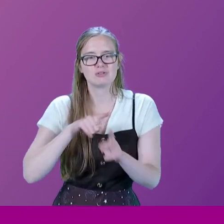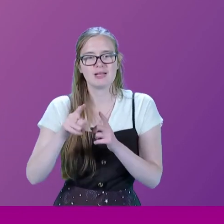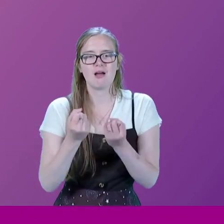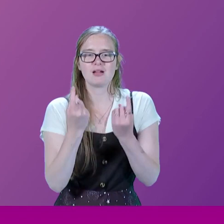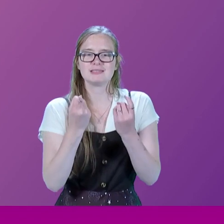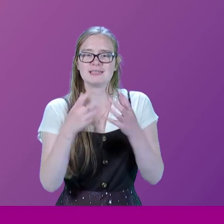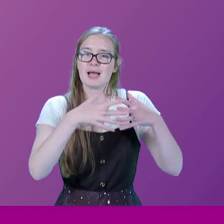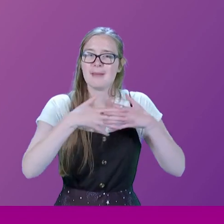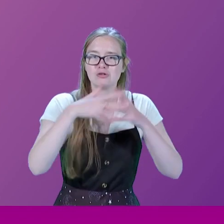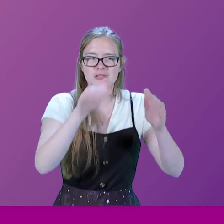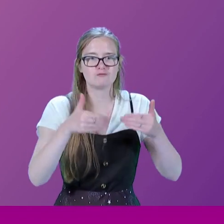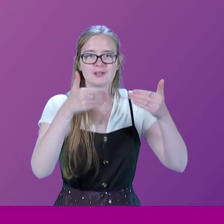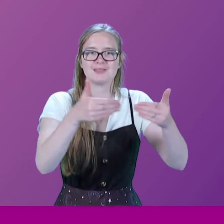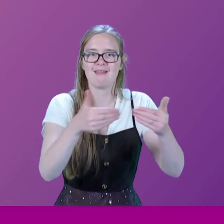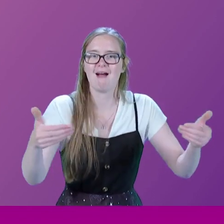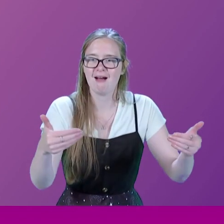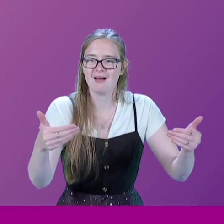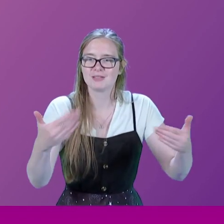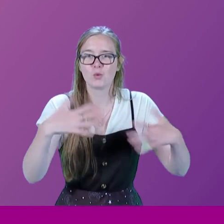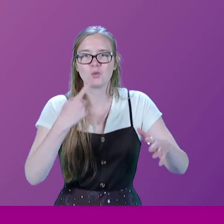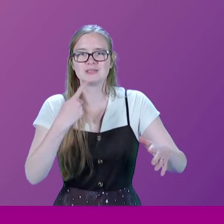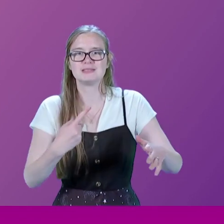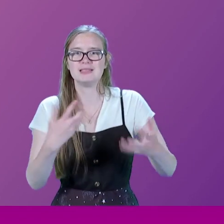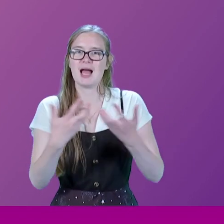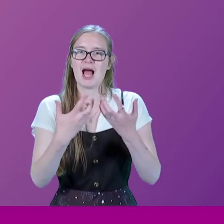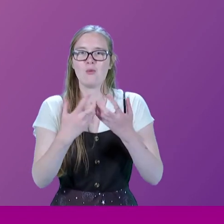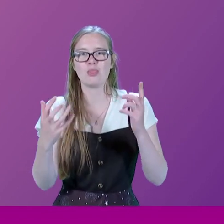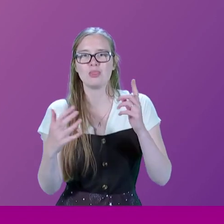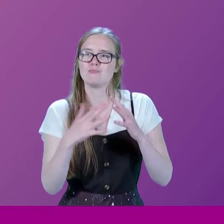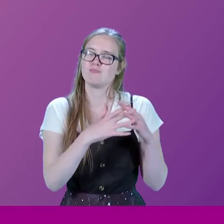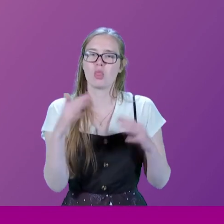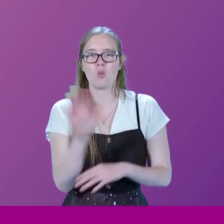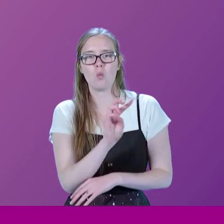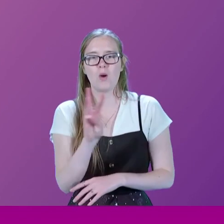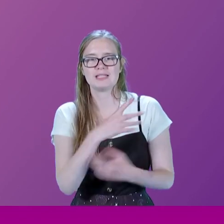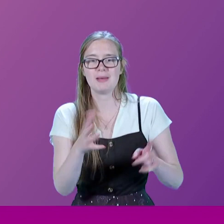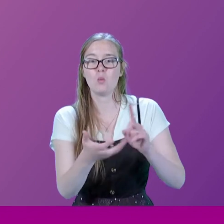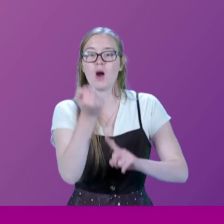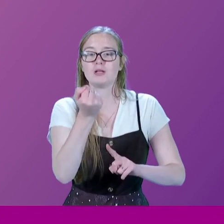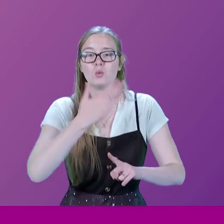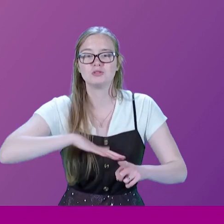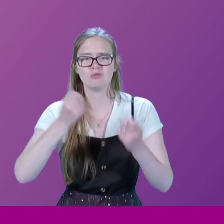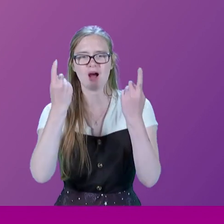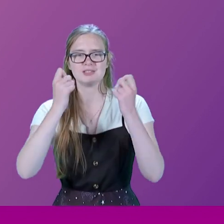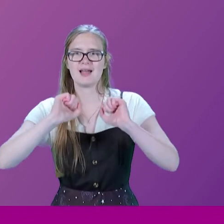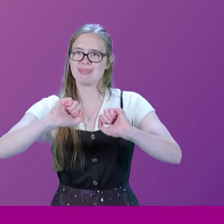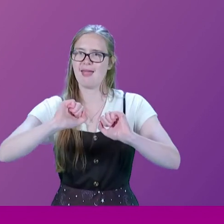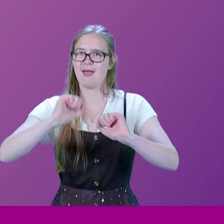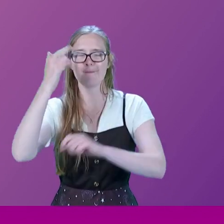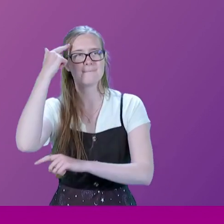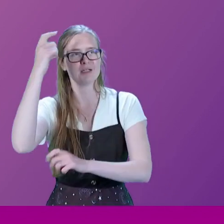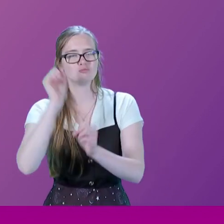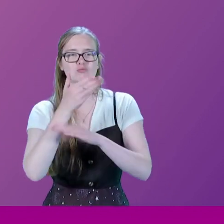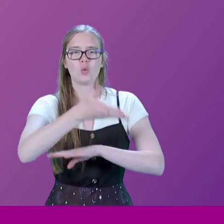American frontier. You know, what we used to call how the West was won. But if you want to understand the people and the mentality, you go now to